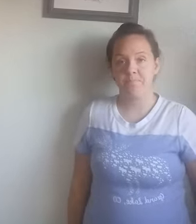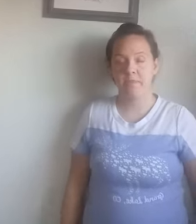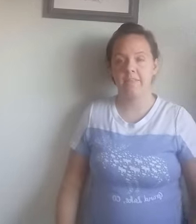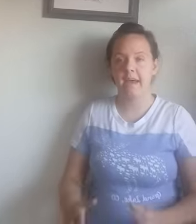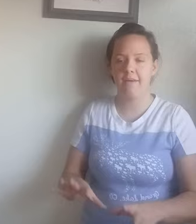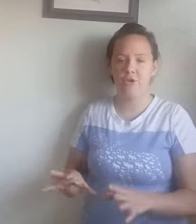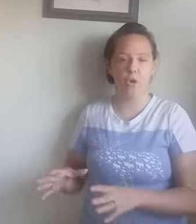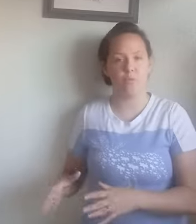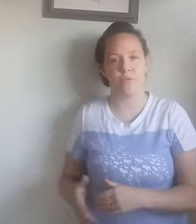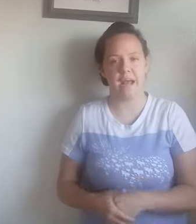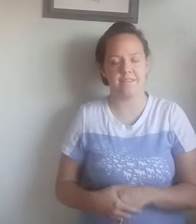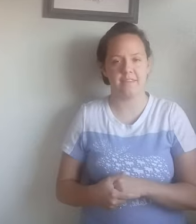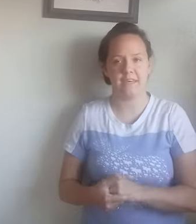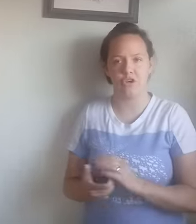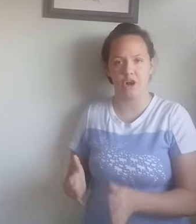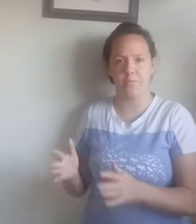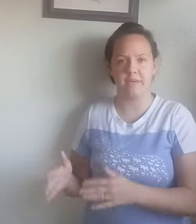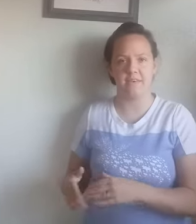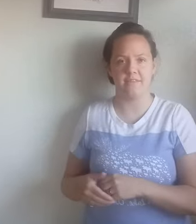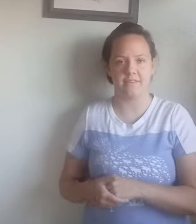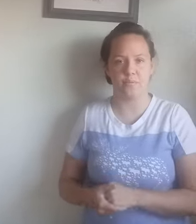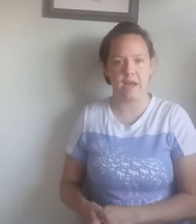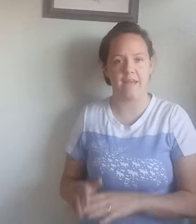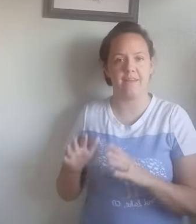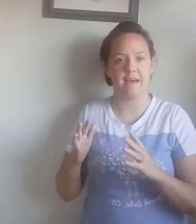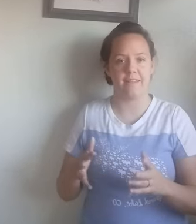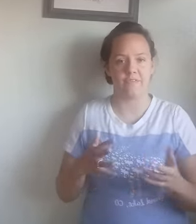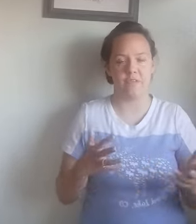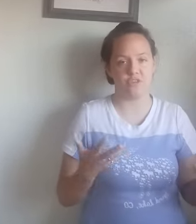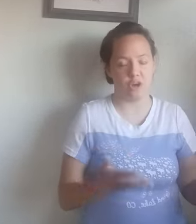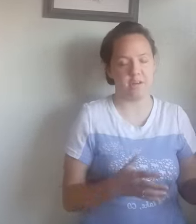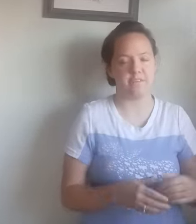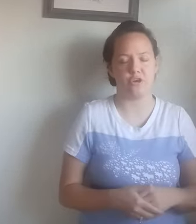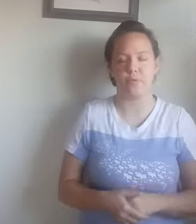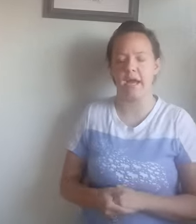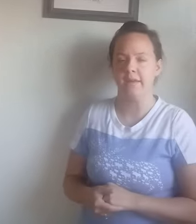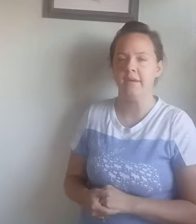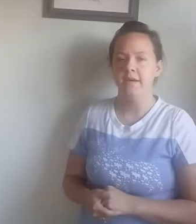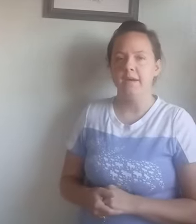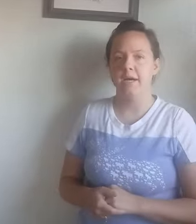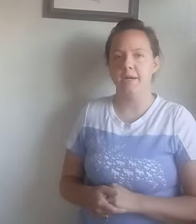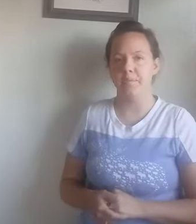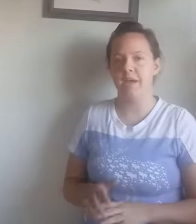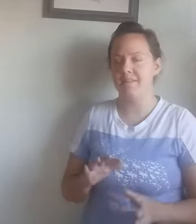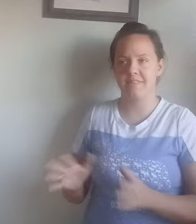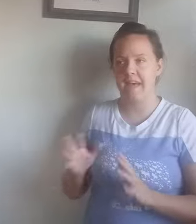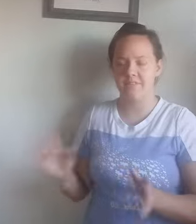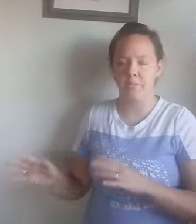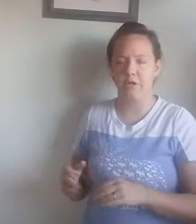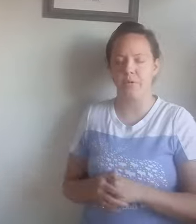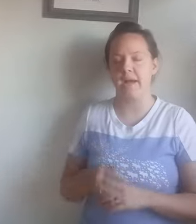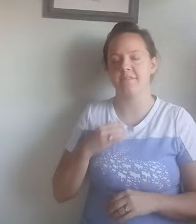They have their own brands. think YarnB is a brand and I Love This Yarn is their brand. And they have some other brands.